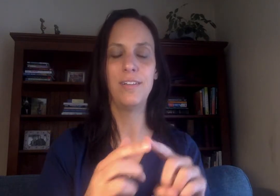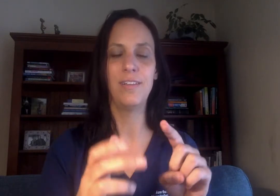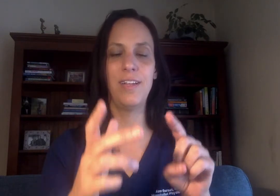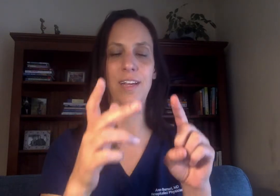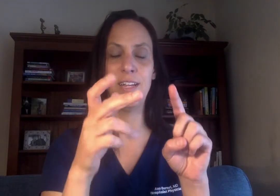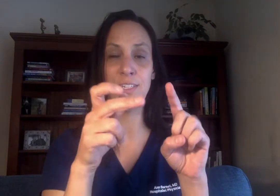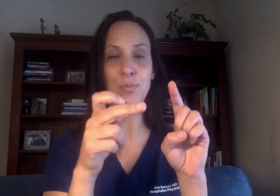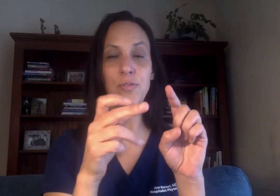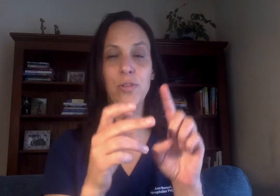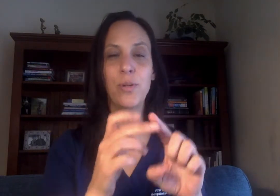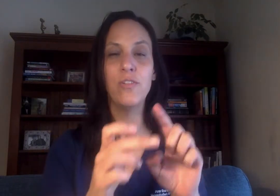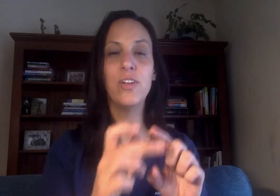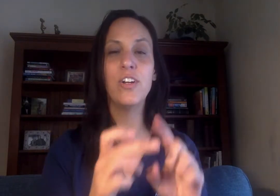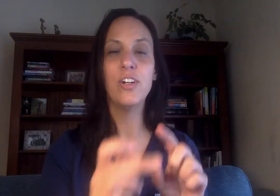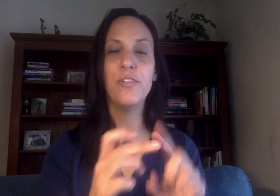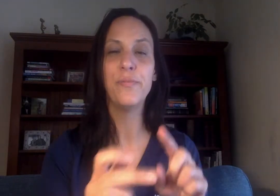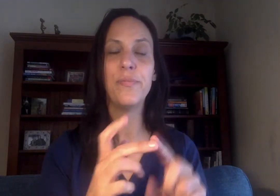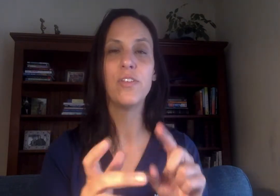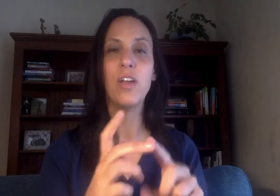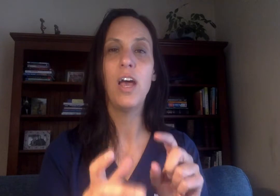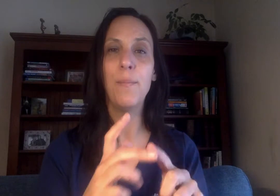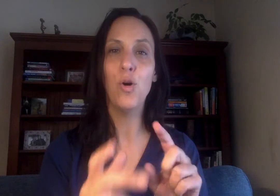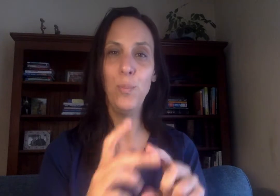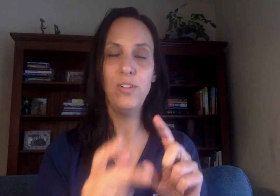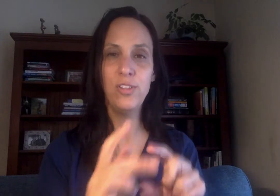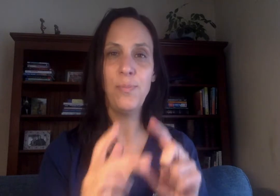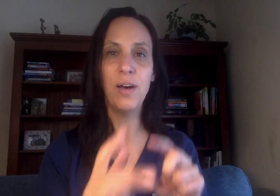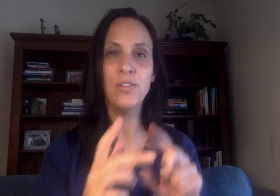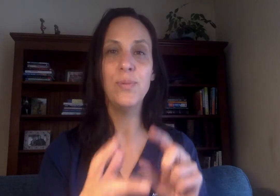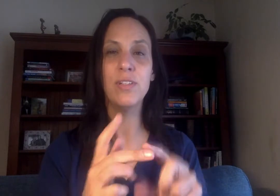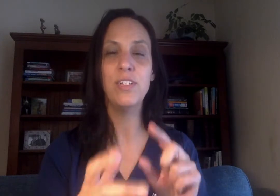and let's move to the middle finger. I'm open to the possibility